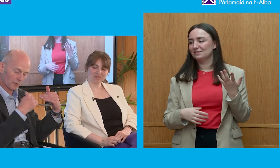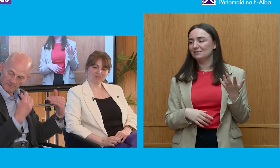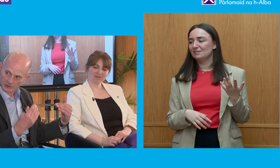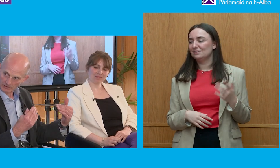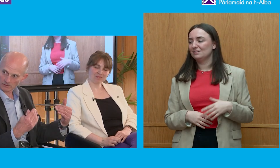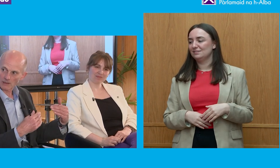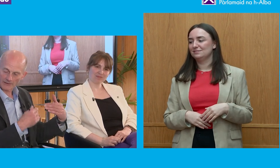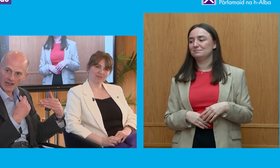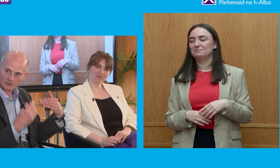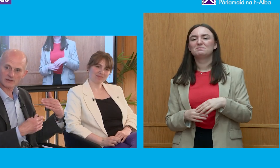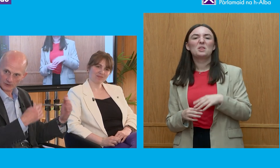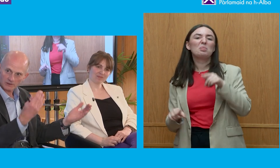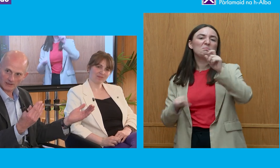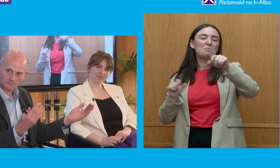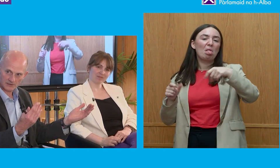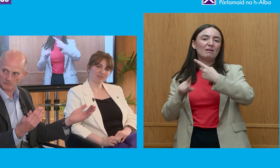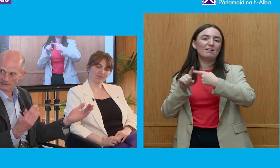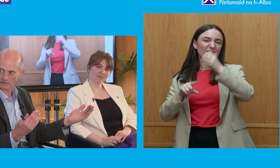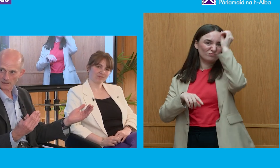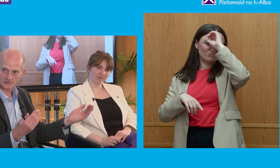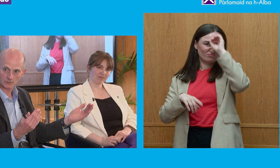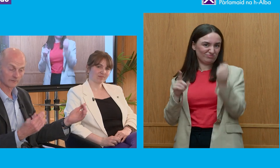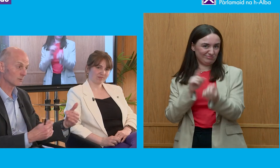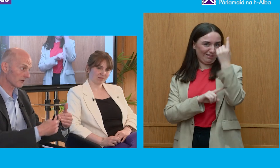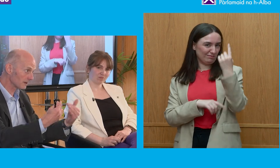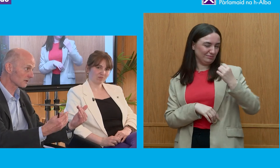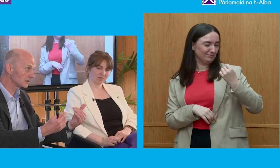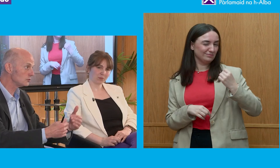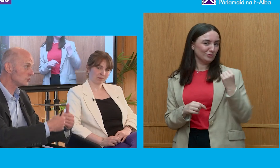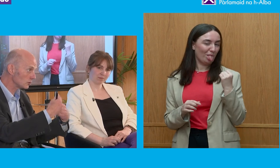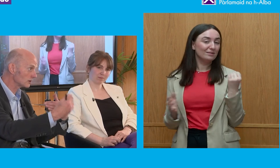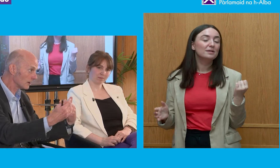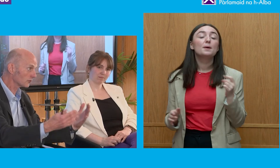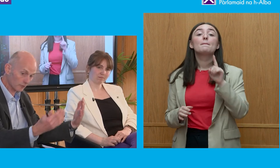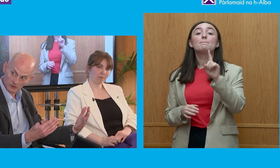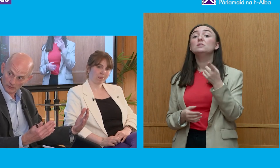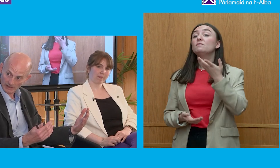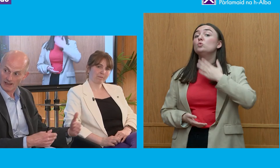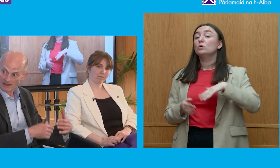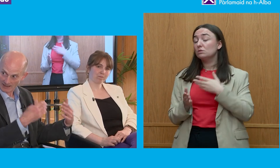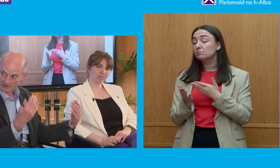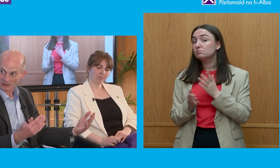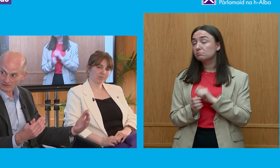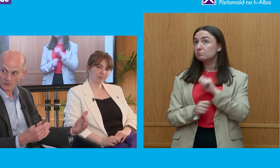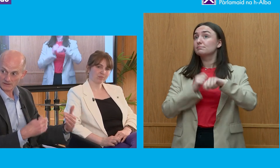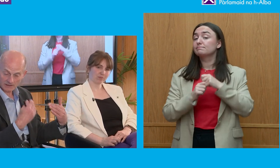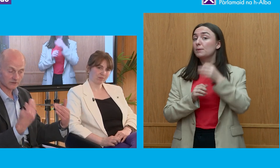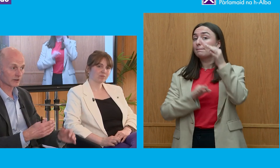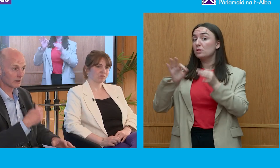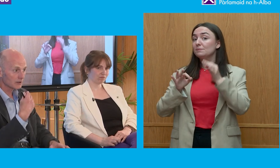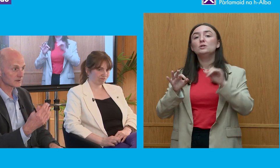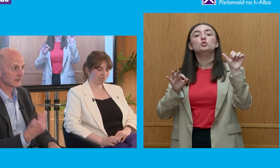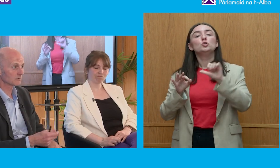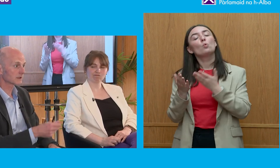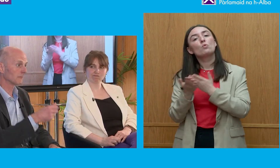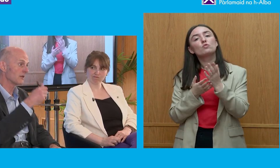professional and actually that should encompass the political class as well. If you want to be a politician you should go through an induction process